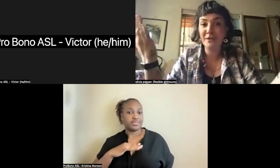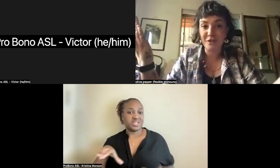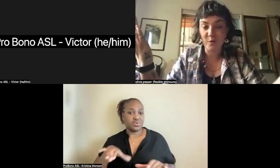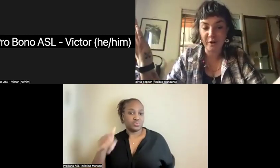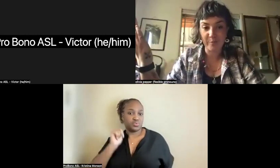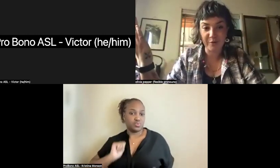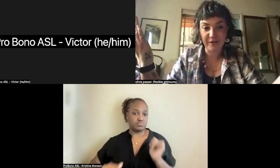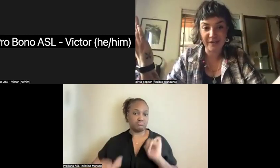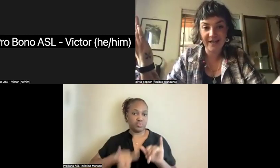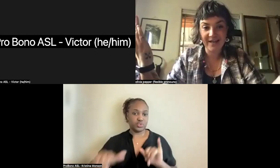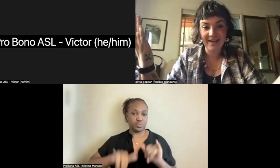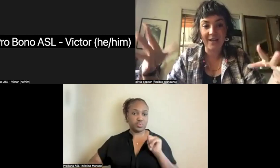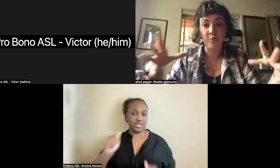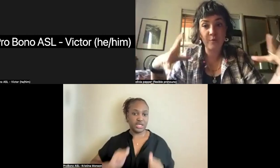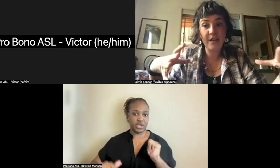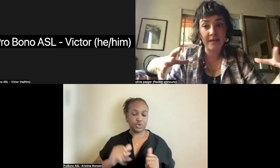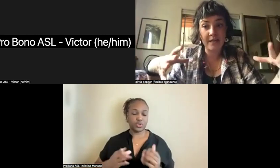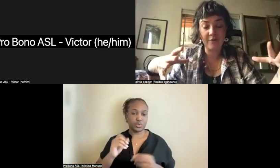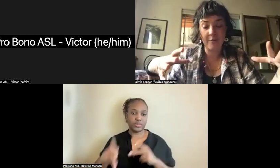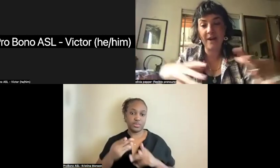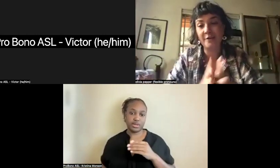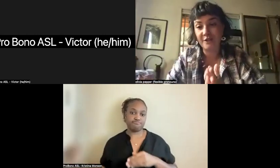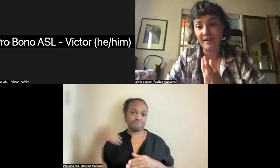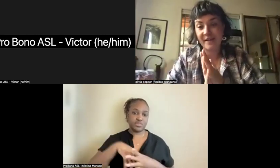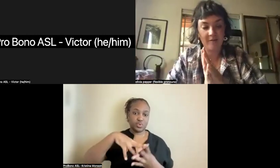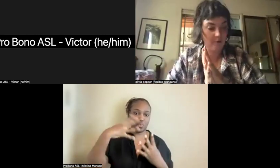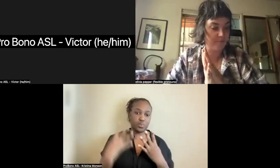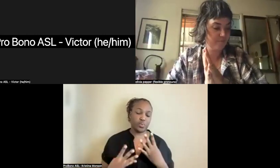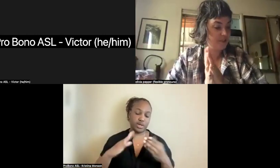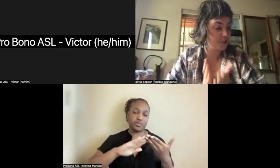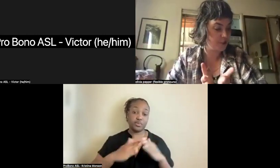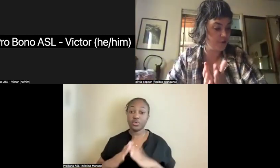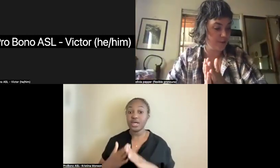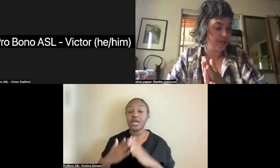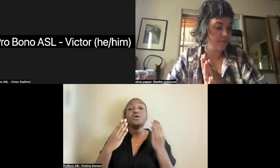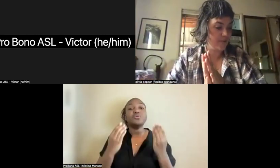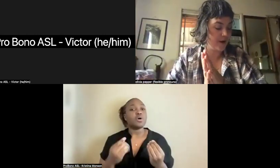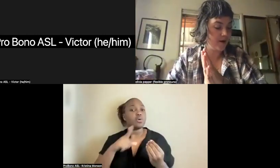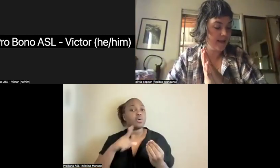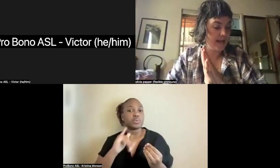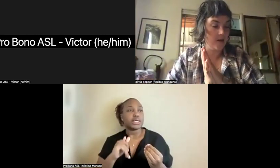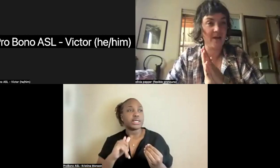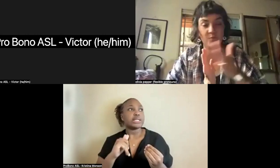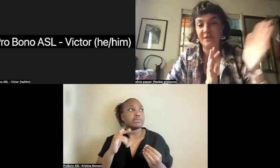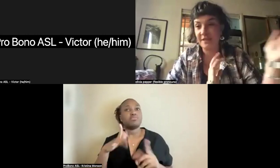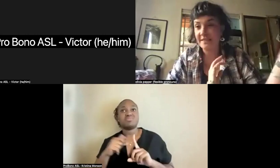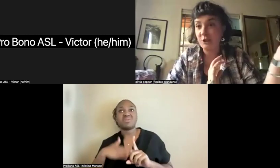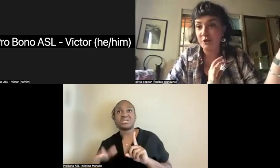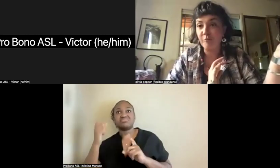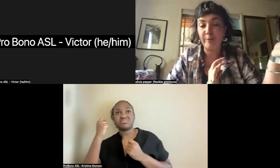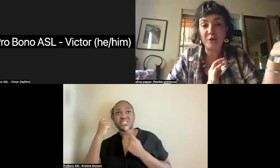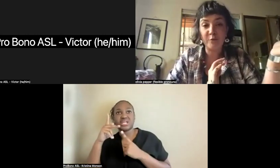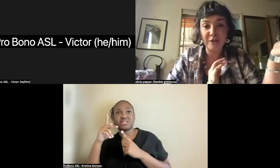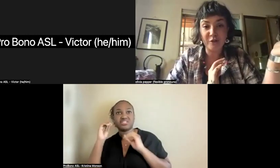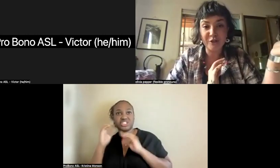into the queer community. And it really, from my understanding, from teachers who spent time there, as well as the Sisters